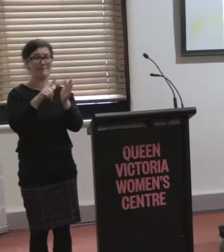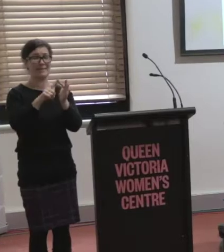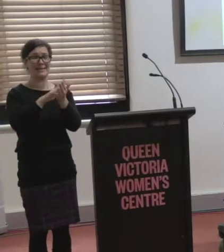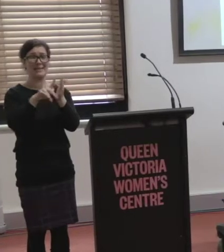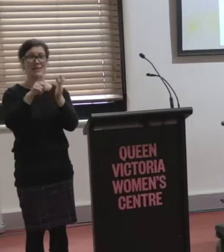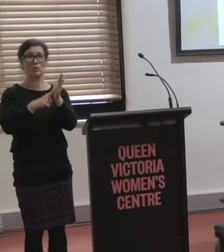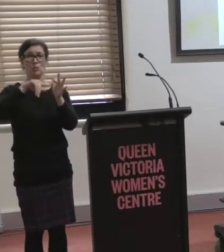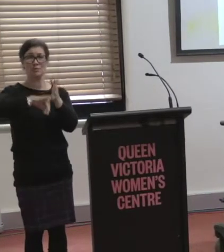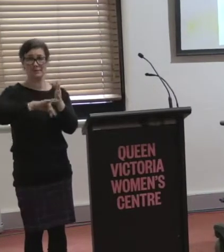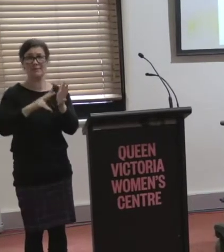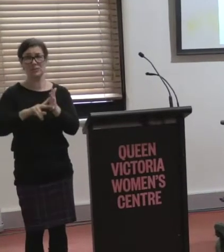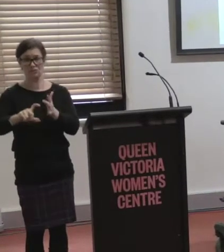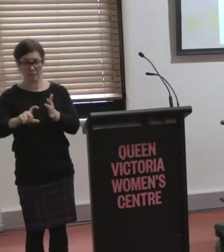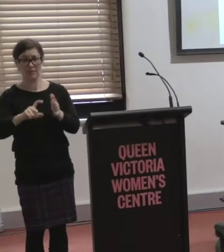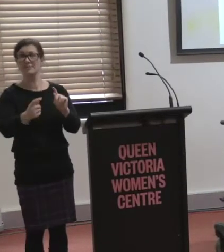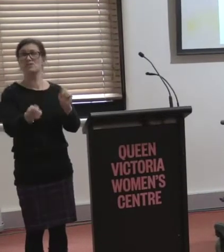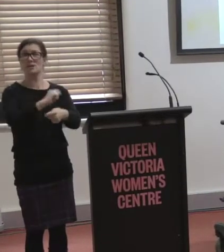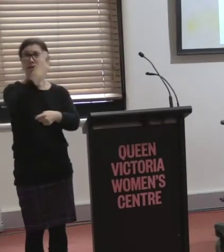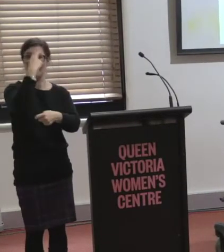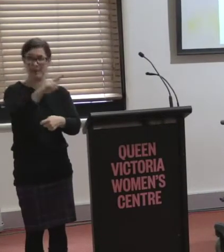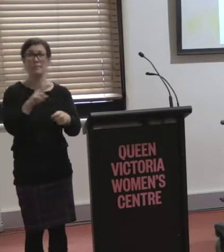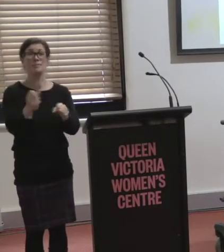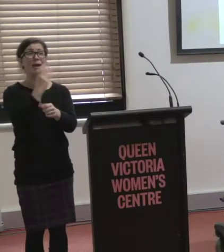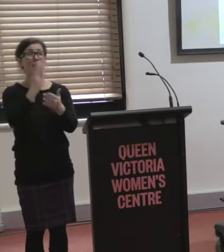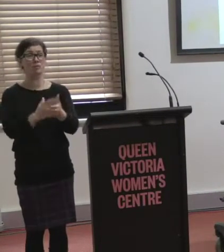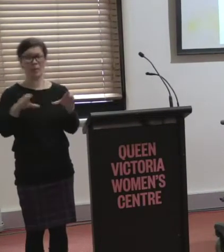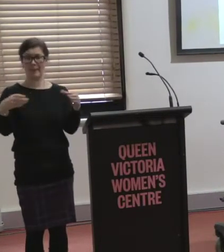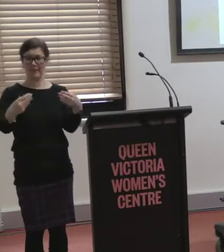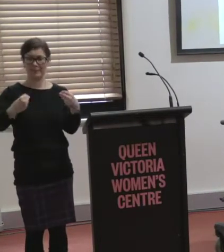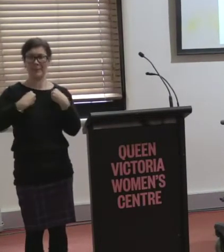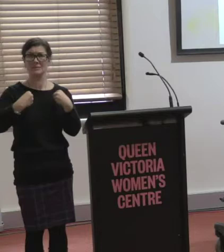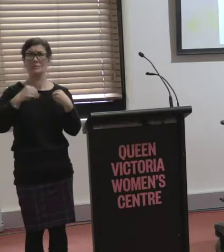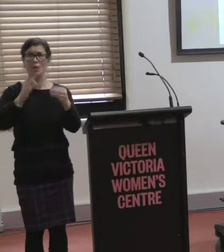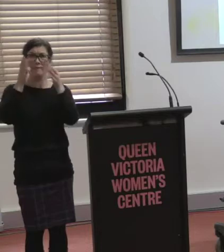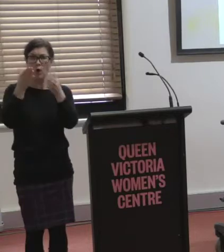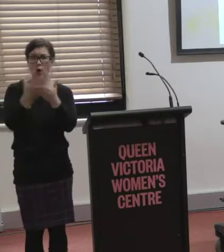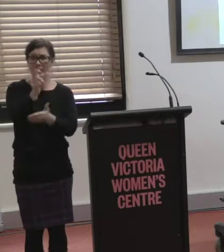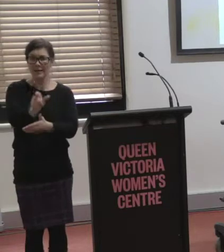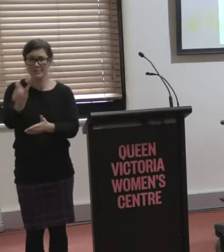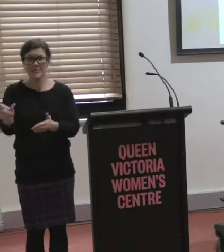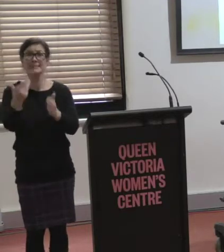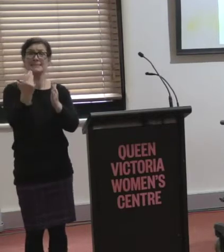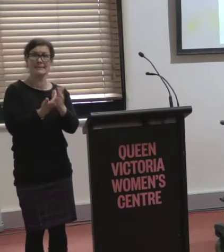is to make it ensure that there's an industry that is customer focused, safe, accessible and competitive.